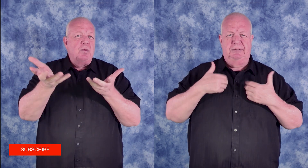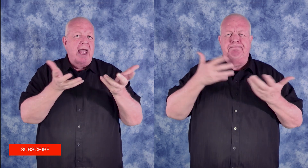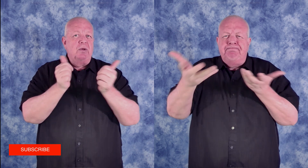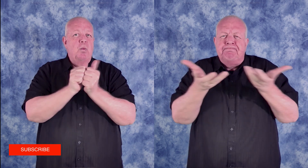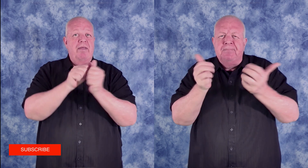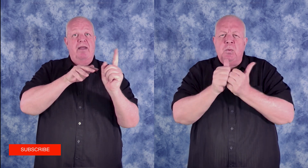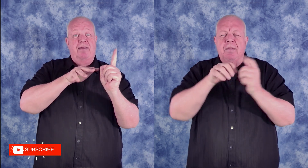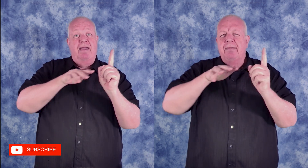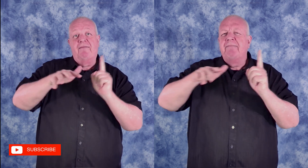with their environment.